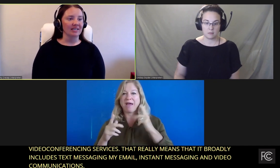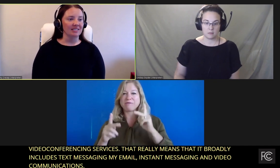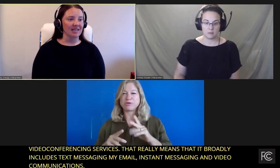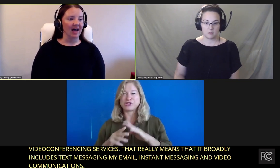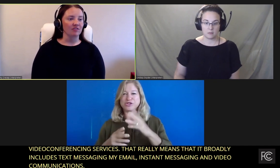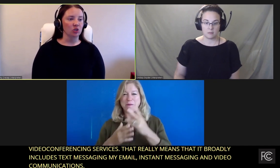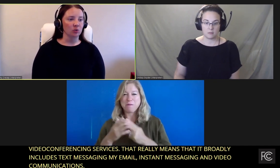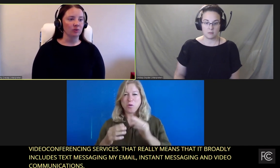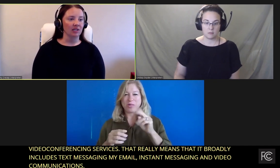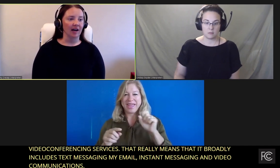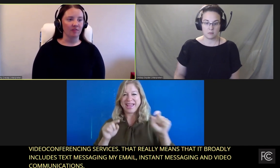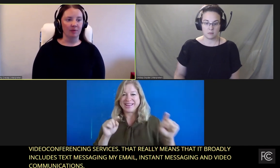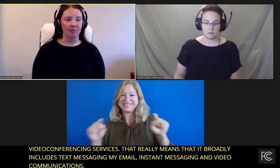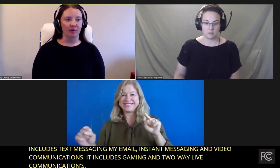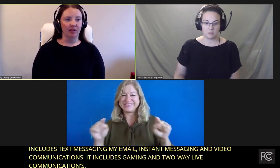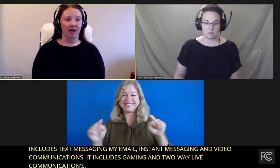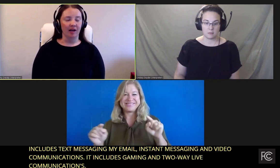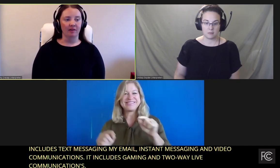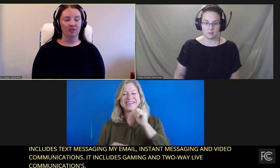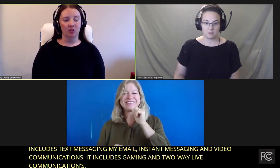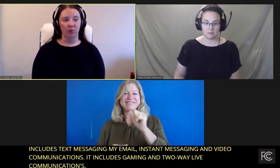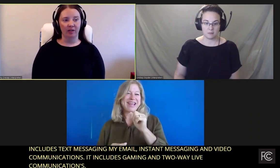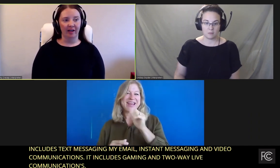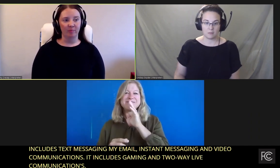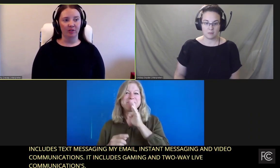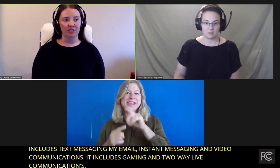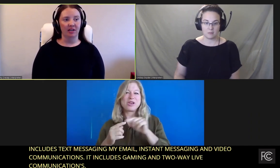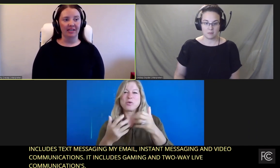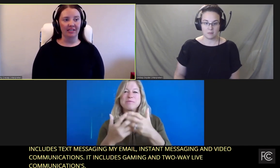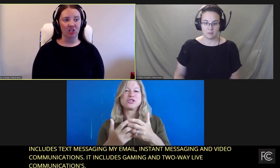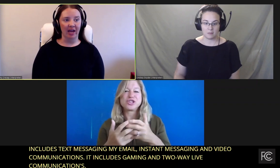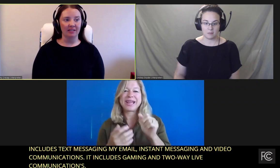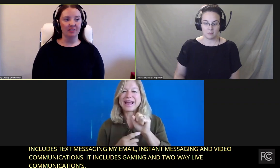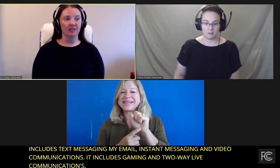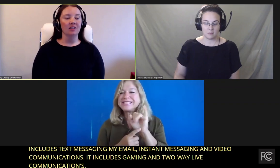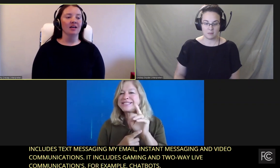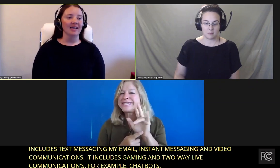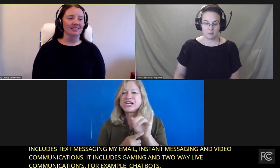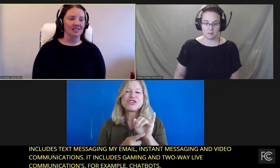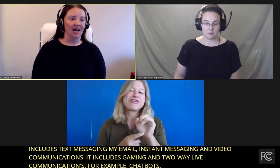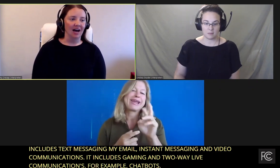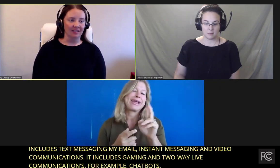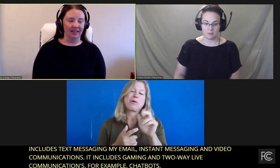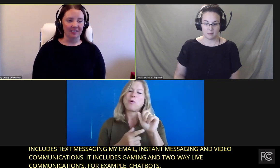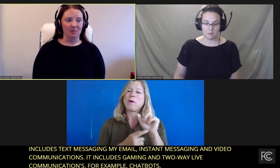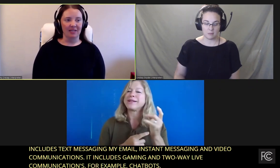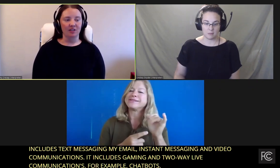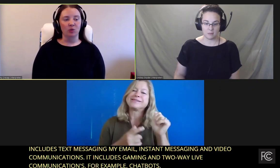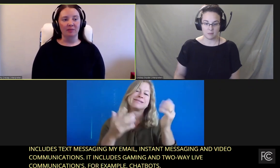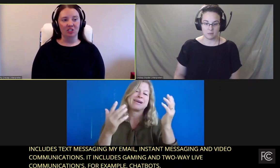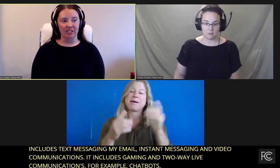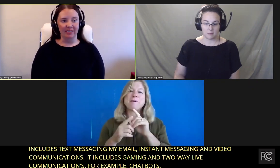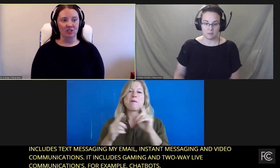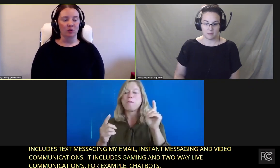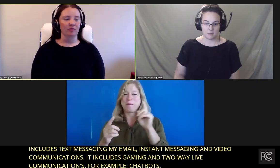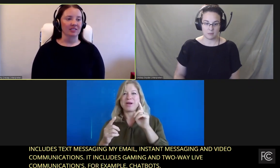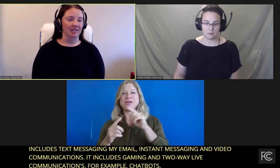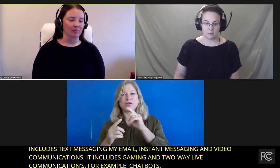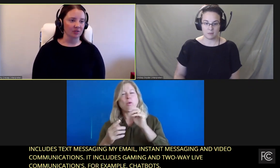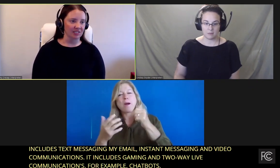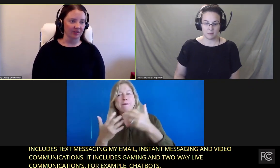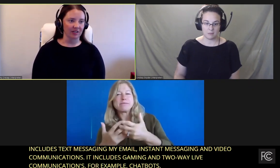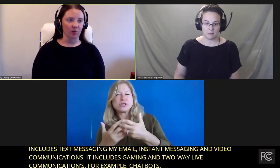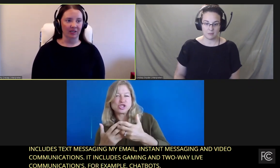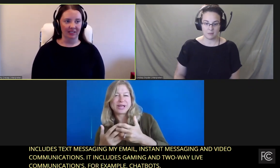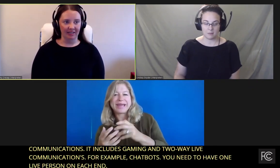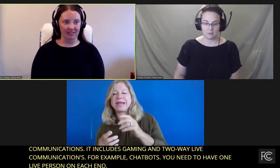You need to have two live people on, so one live person on each end. It's not like speaking to a machine. So for